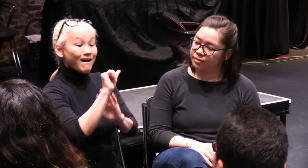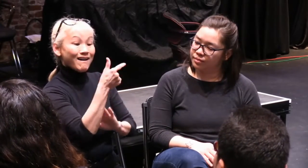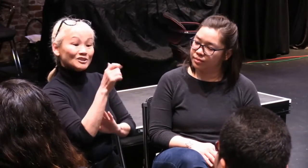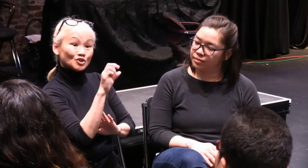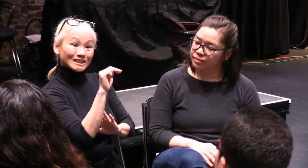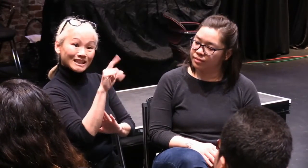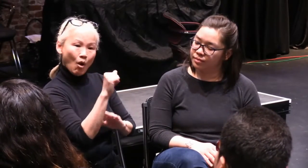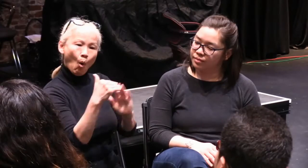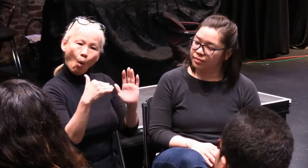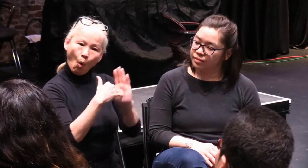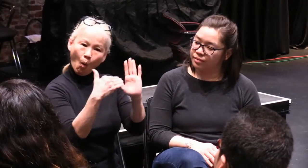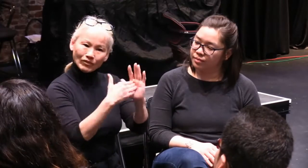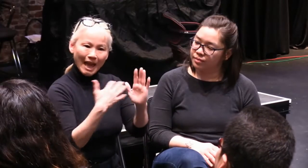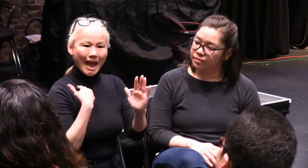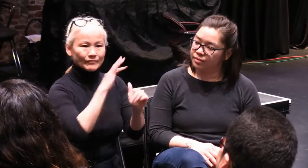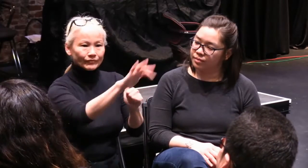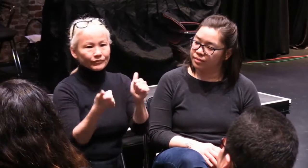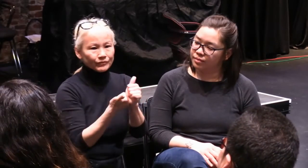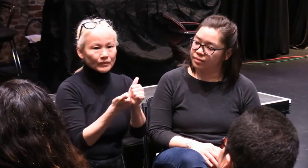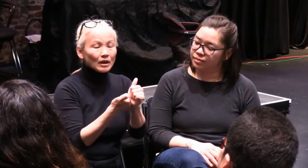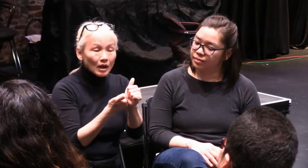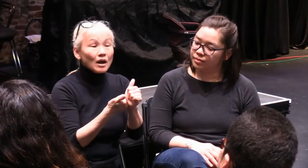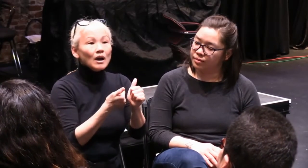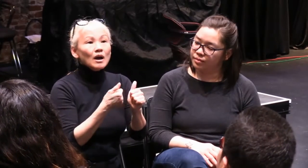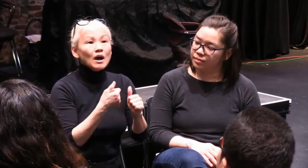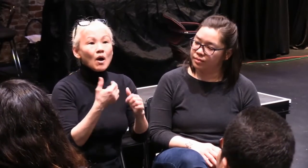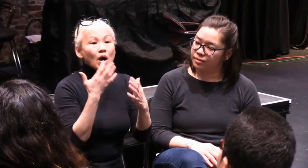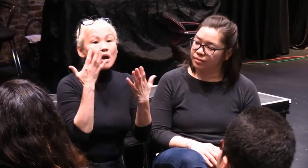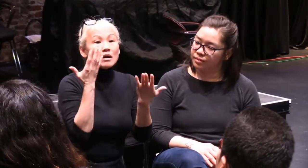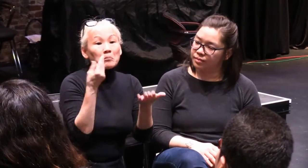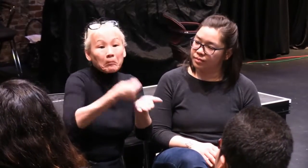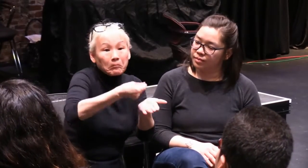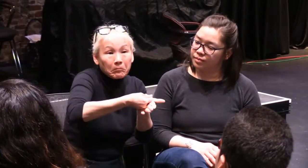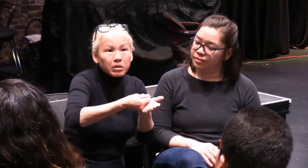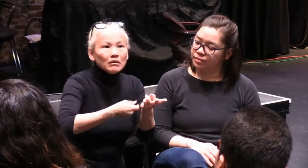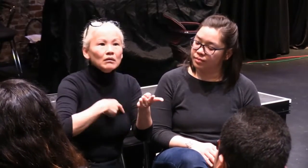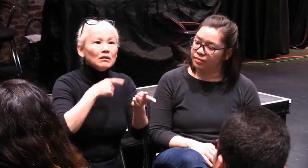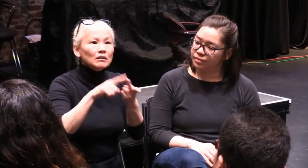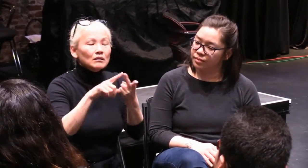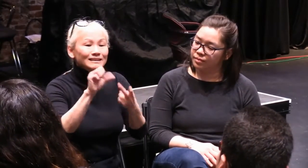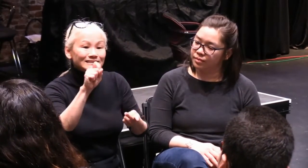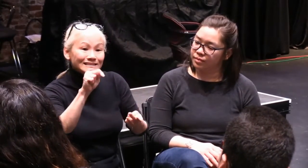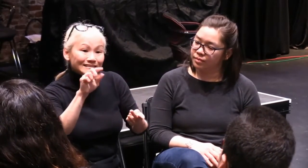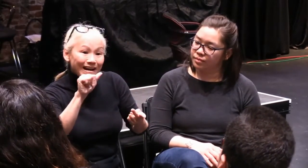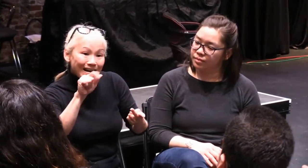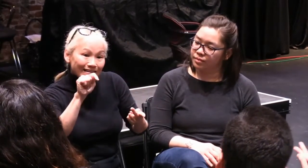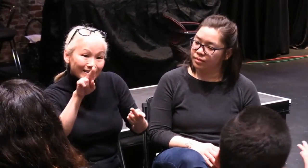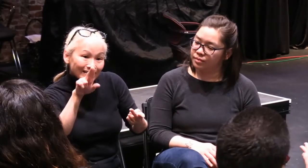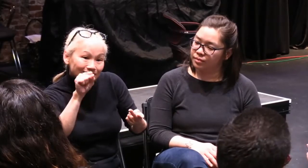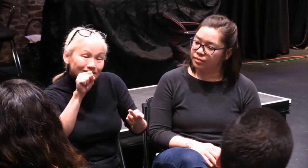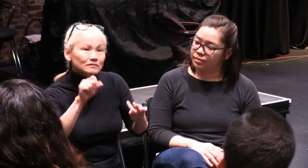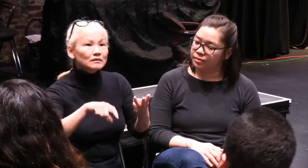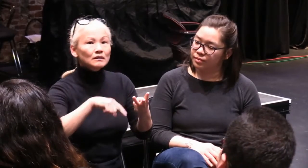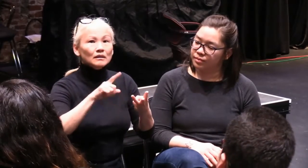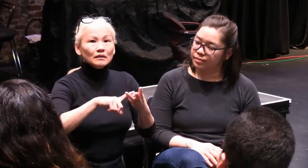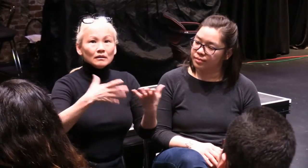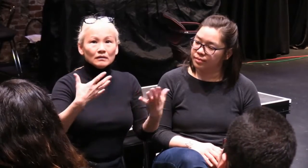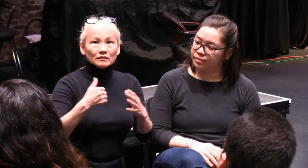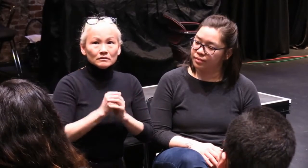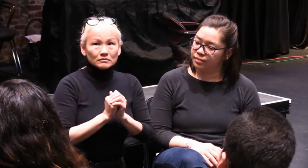own agenda, and often agendas have hidden agendas. There may be a fiduciary agenda. There are